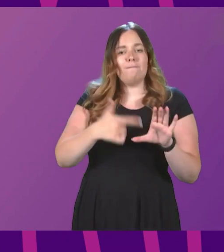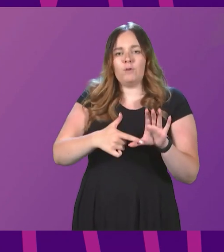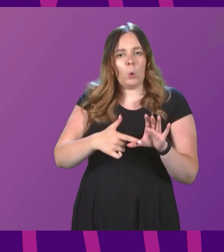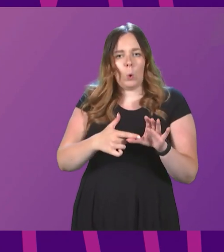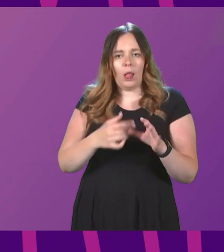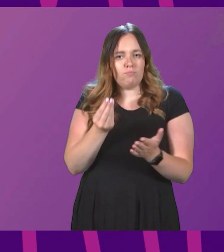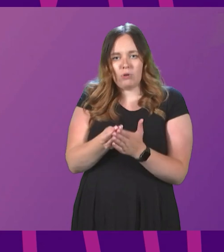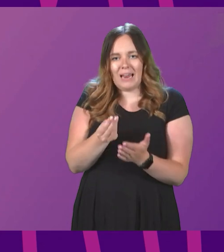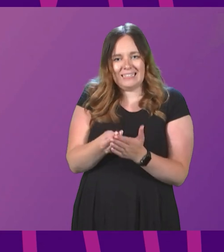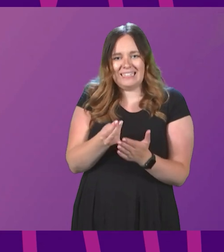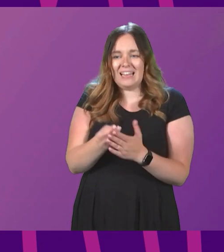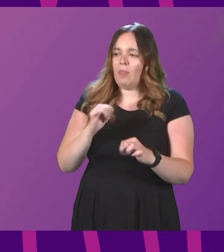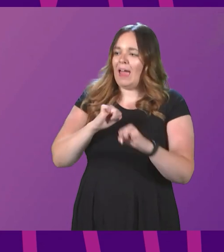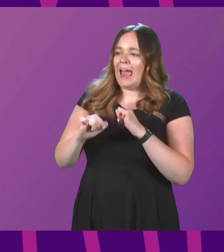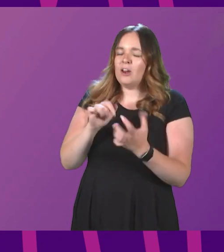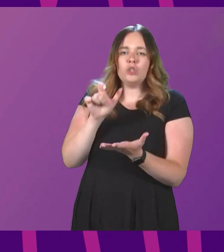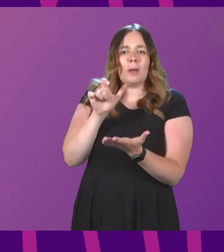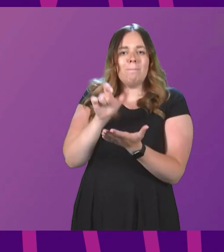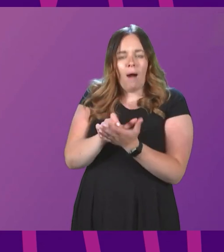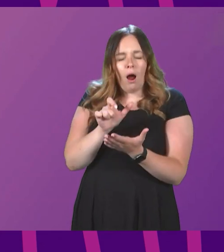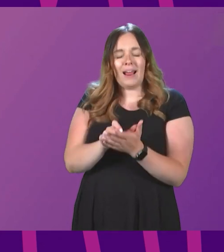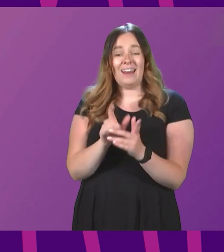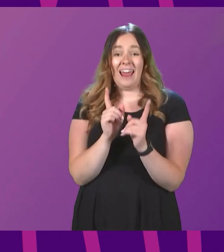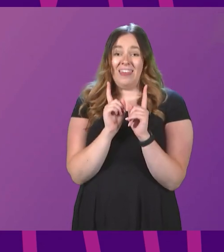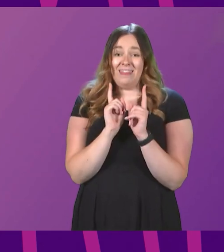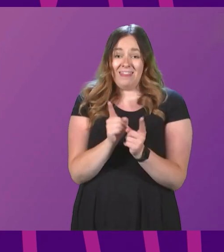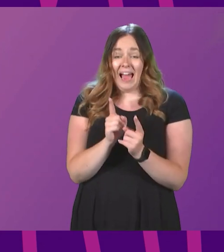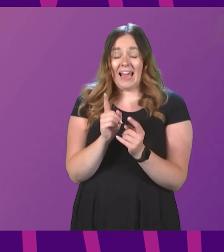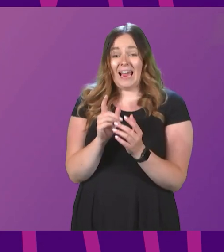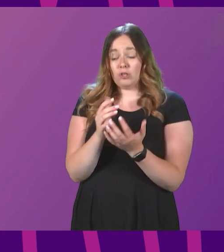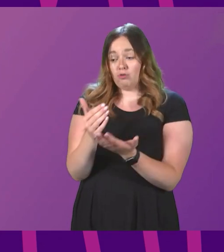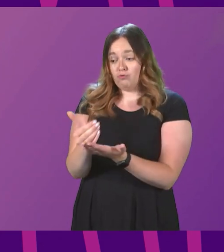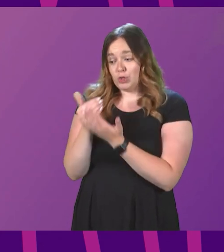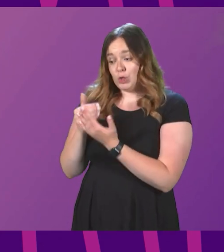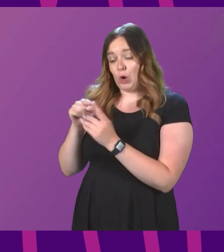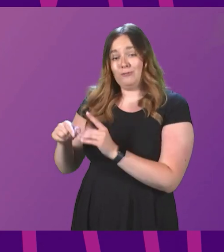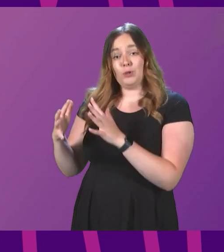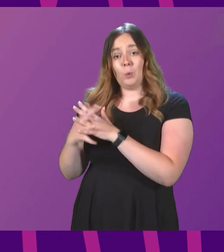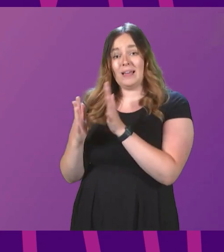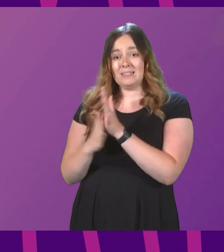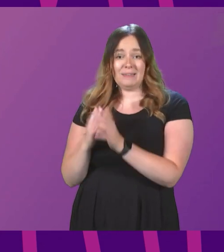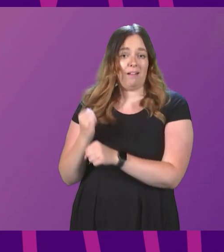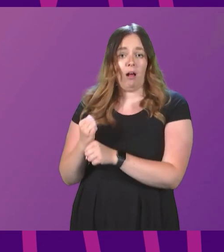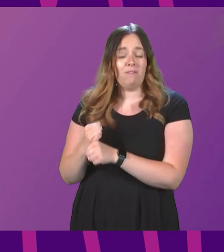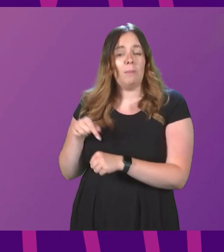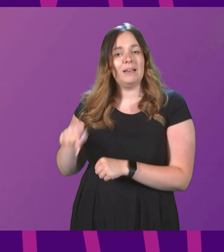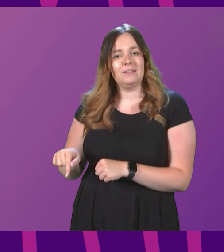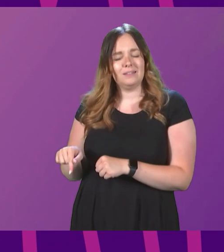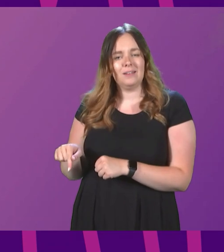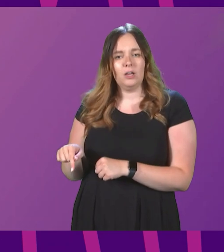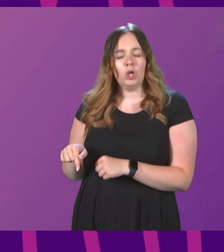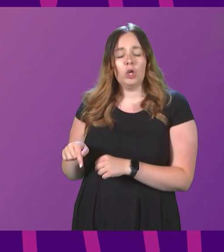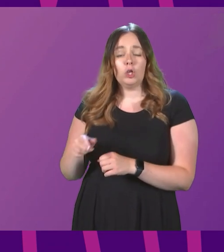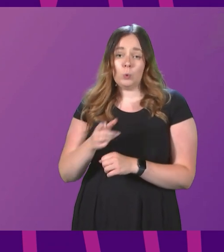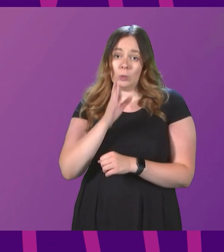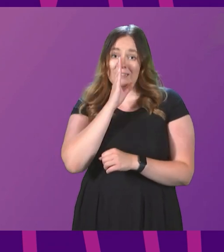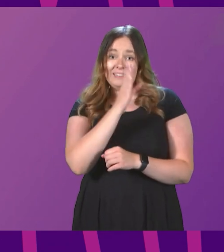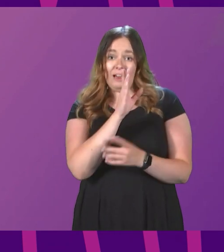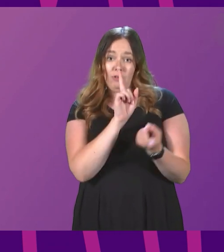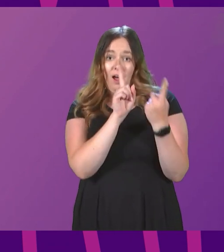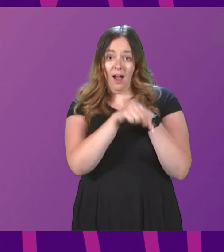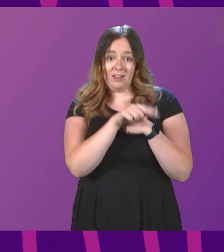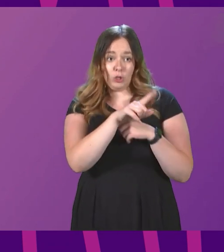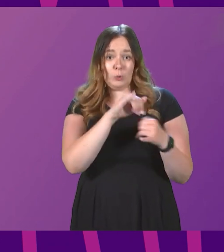It's the energy market. All of that is reserved to Westminster governments. So in direct answer to Sarah